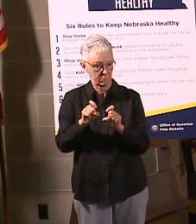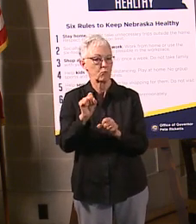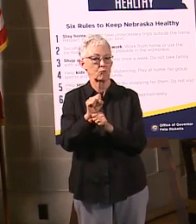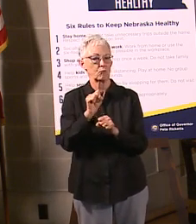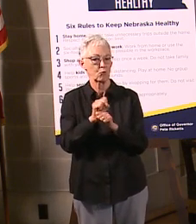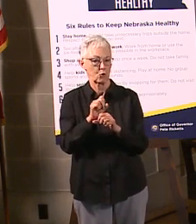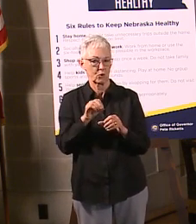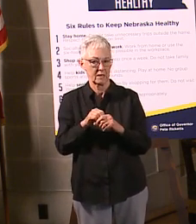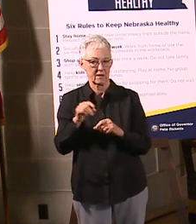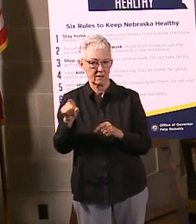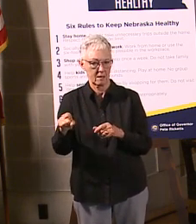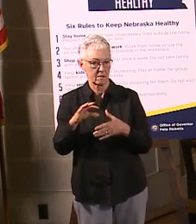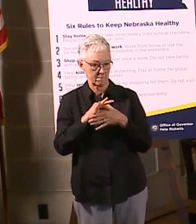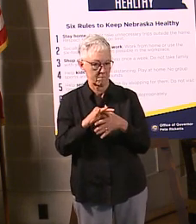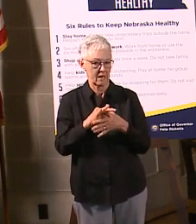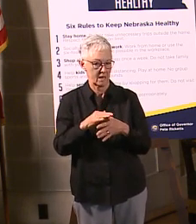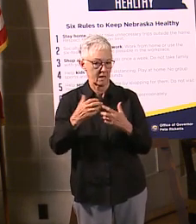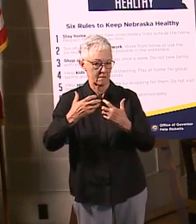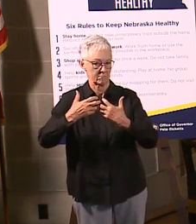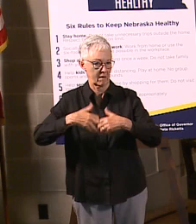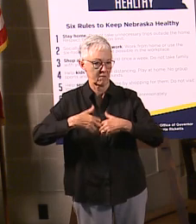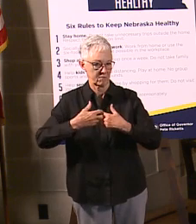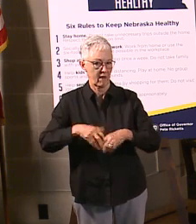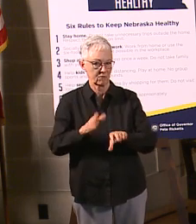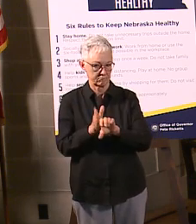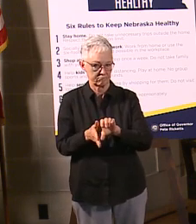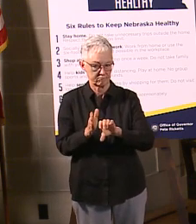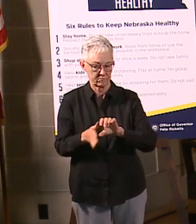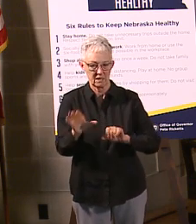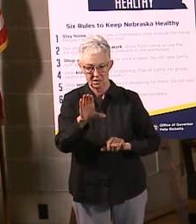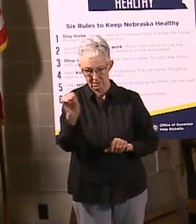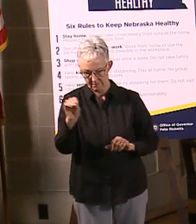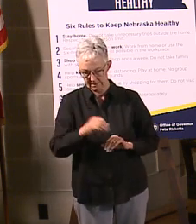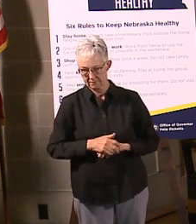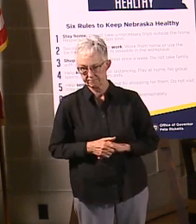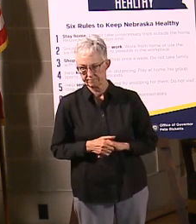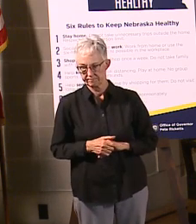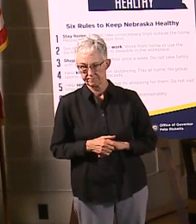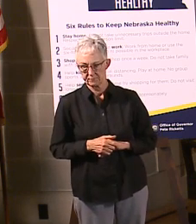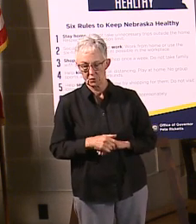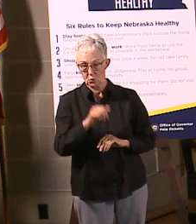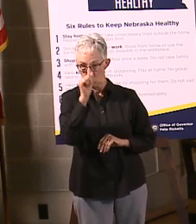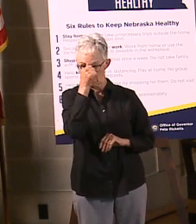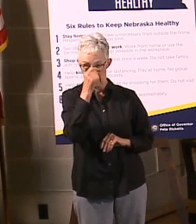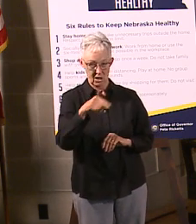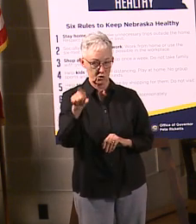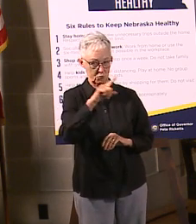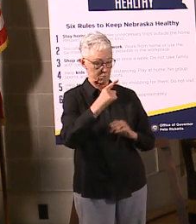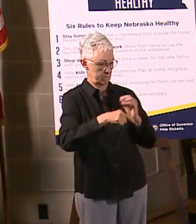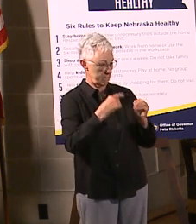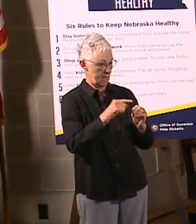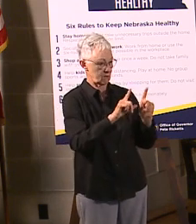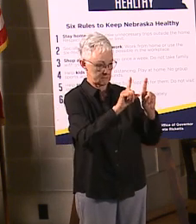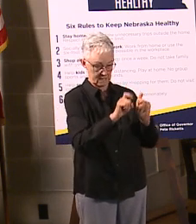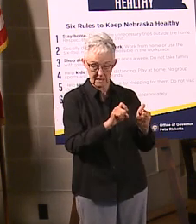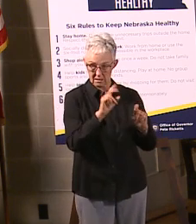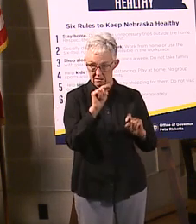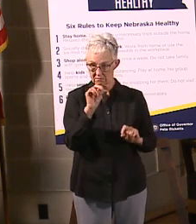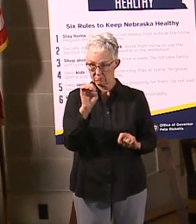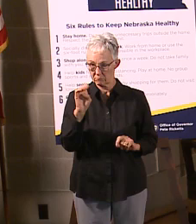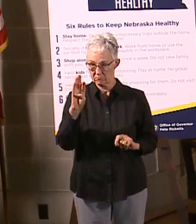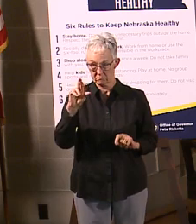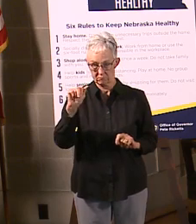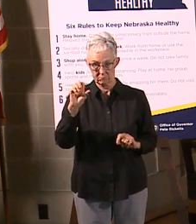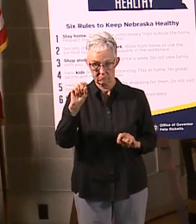there because we've been asked questions about that. Also, want remind people about TestNebraska.com. We have been testing now for